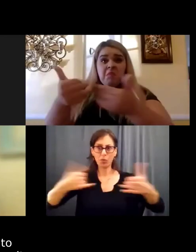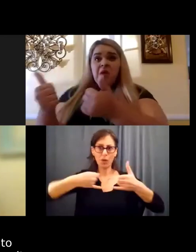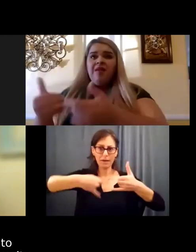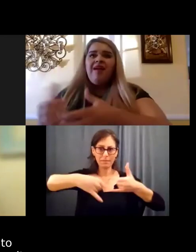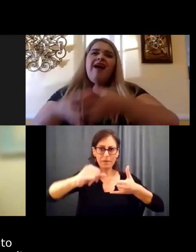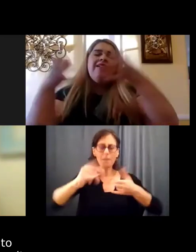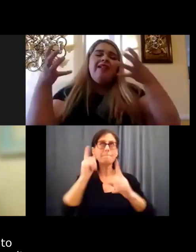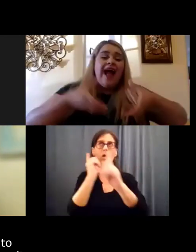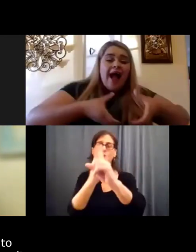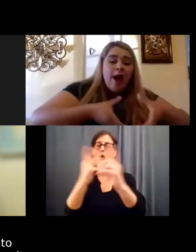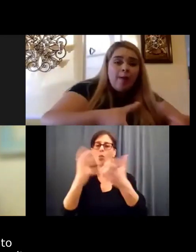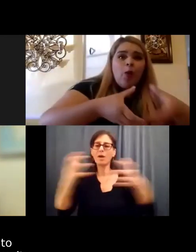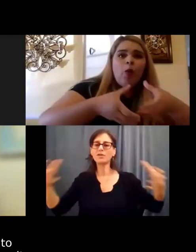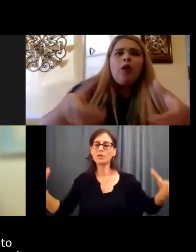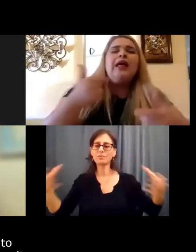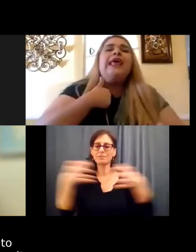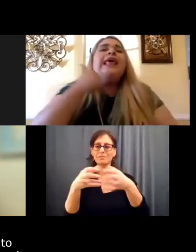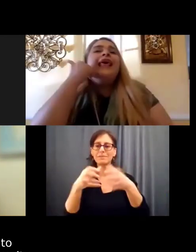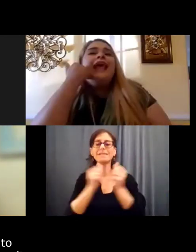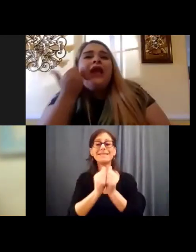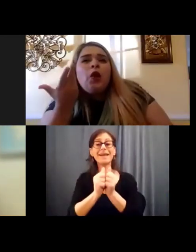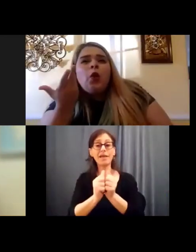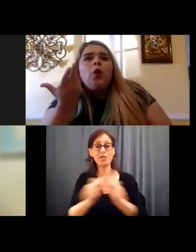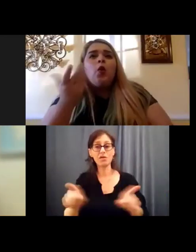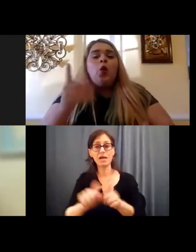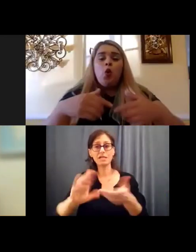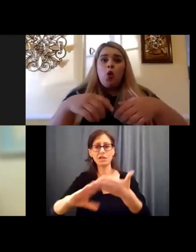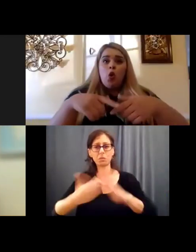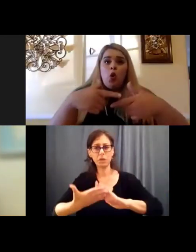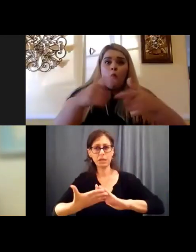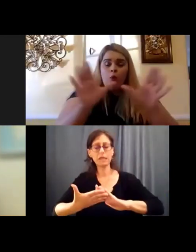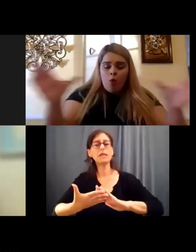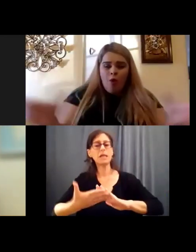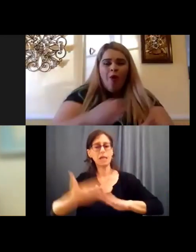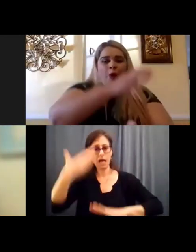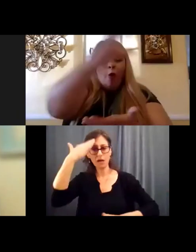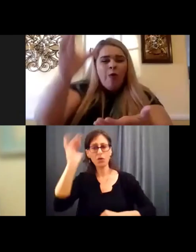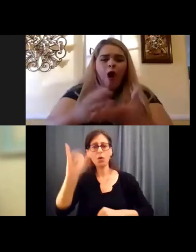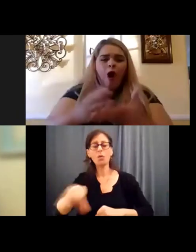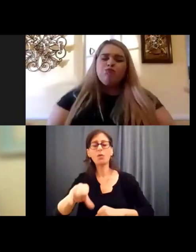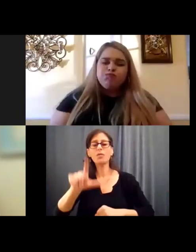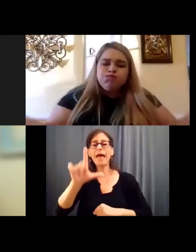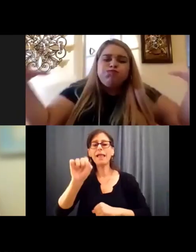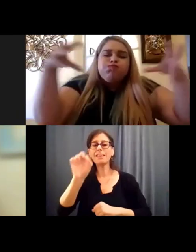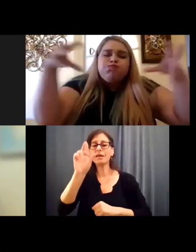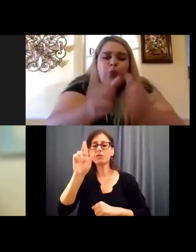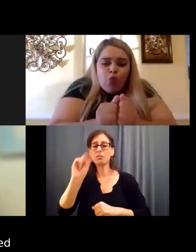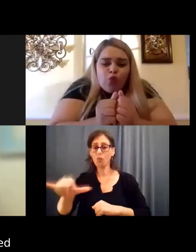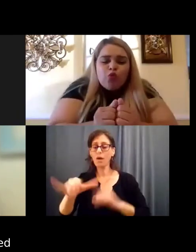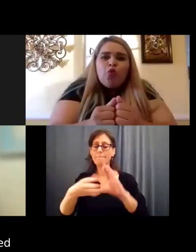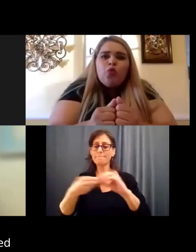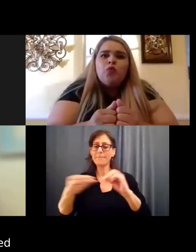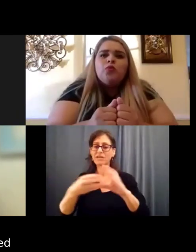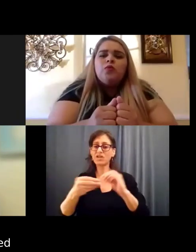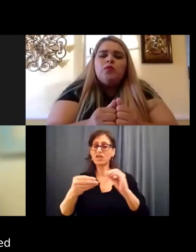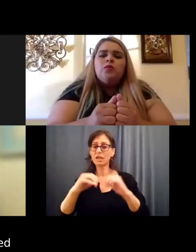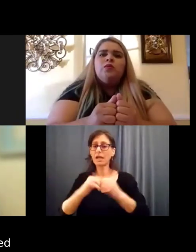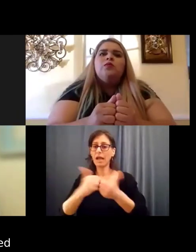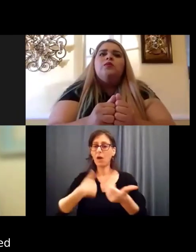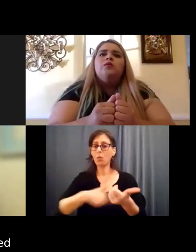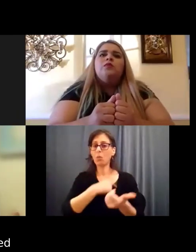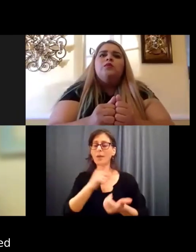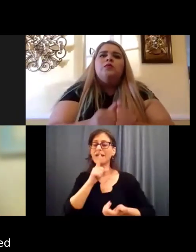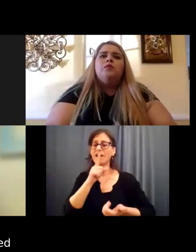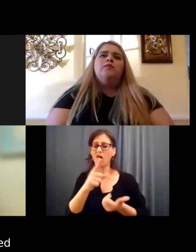really wanting to come together as a community. And I, I know that, um, Leroy mentioned that about how we are really